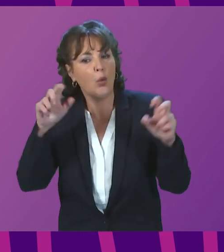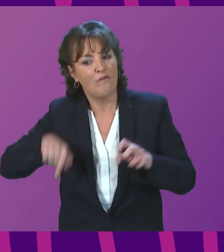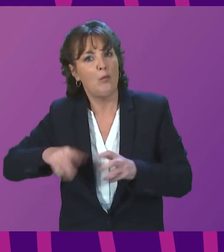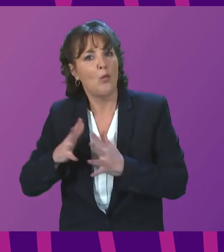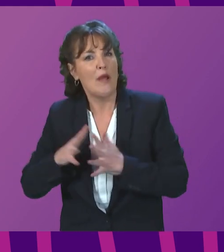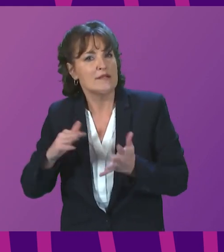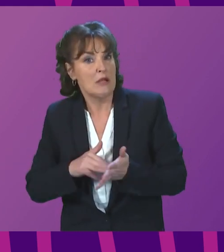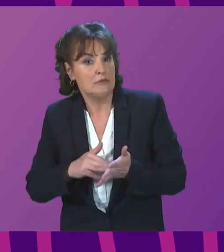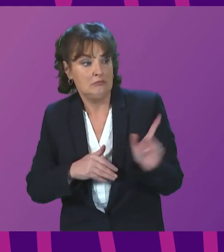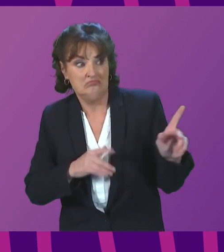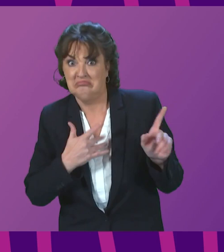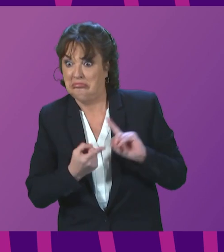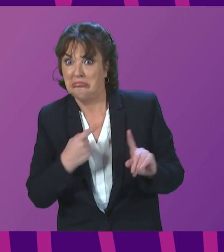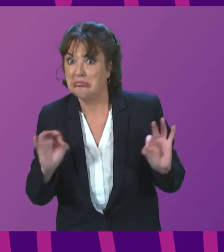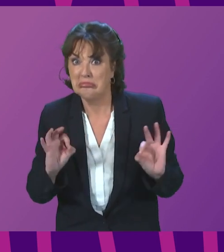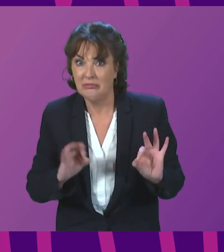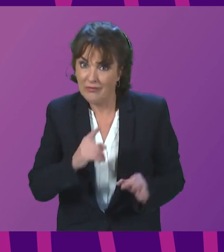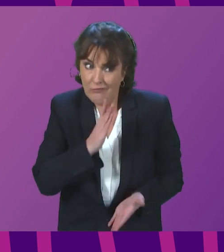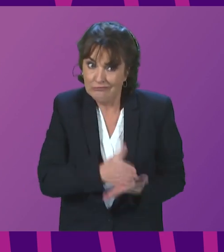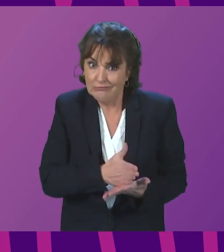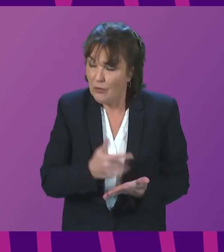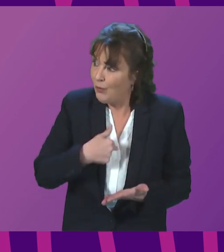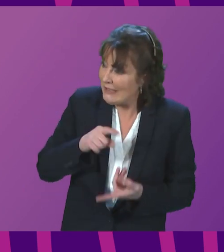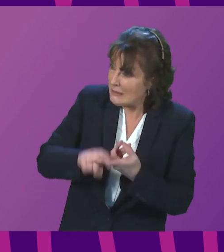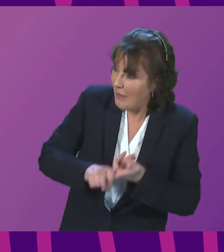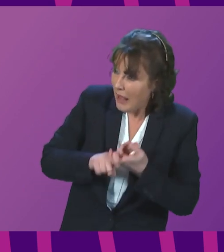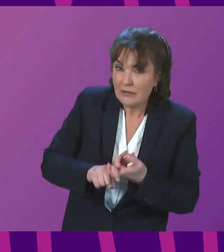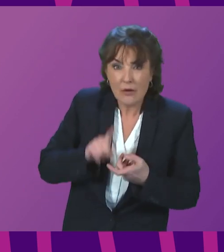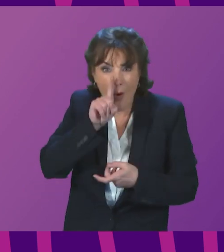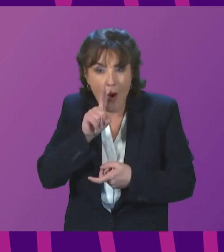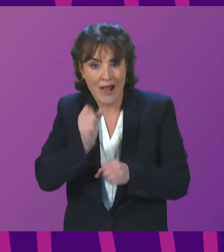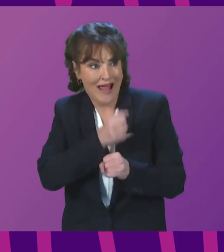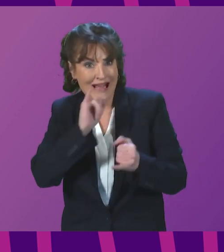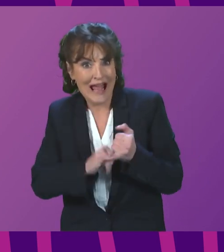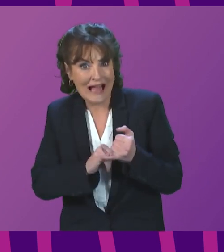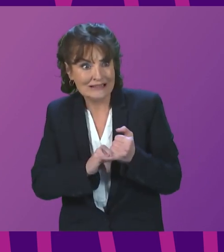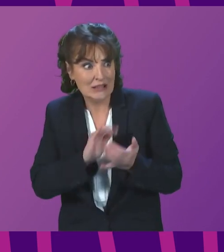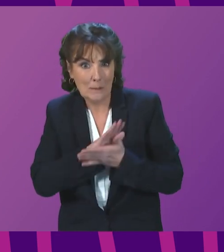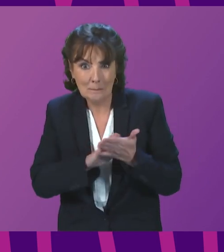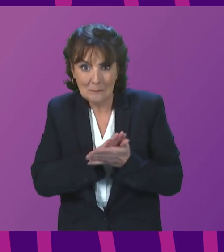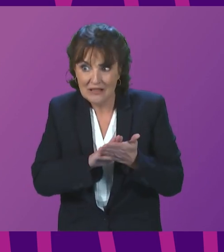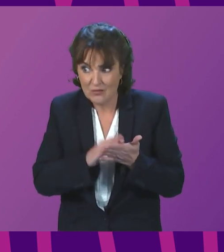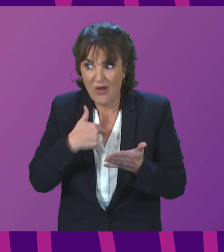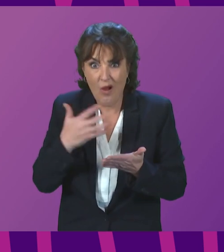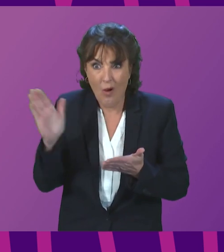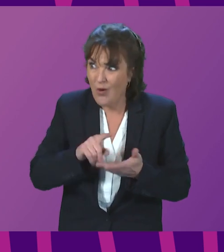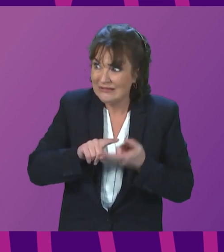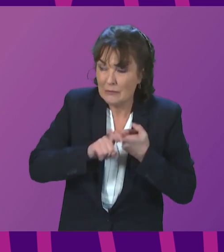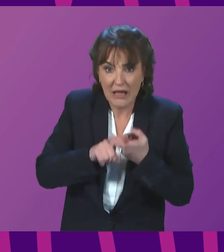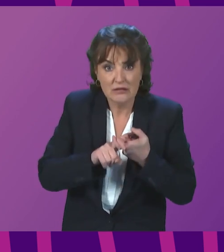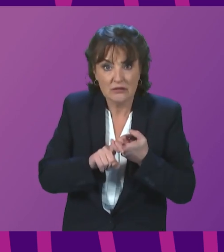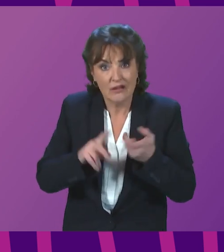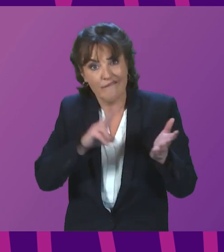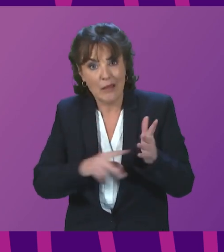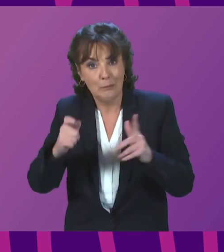as we remain dependent on oil and gas, we are all dependent and vulnerable to Putin's